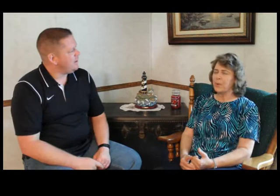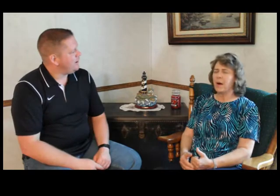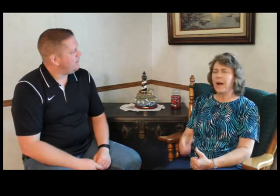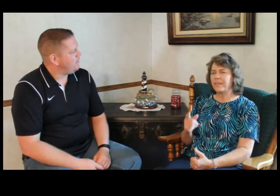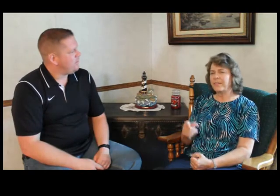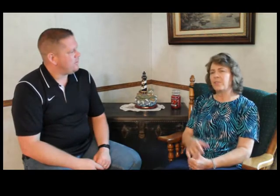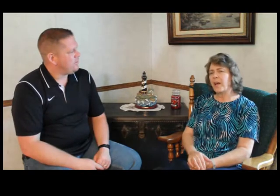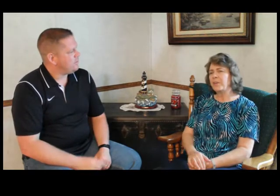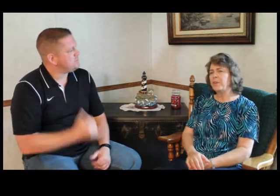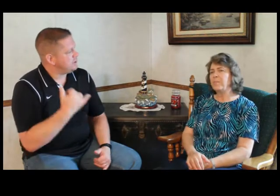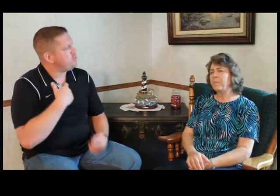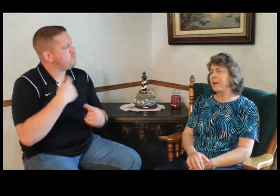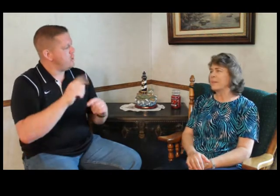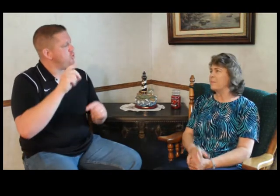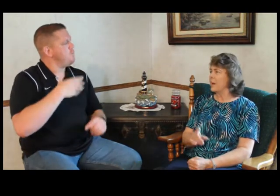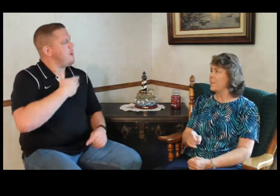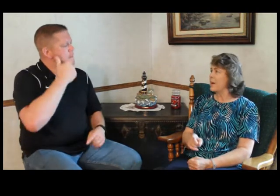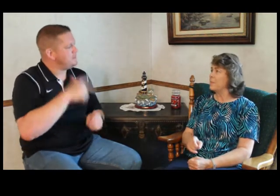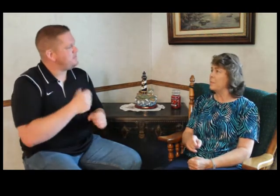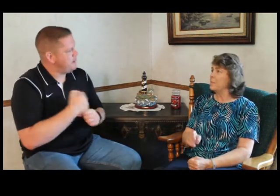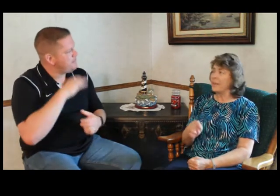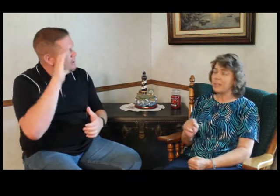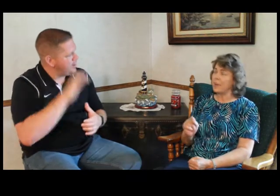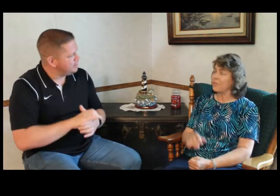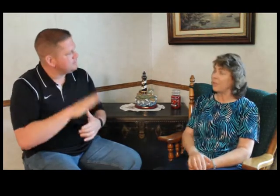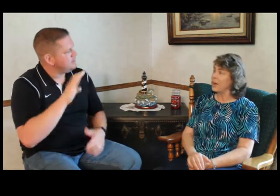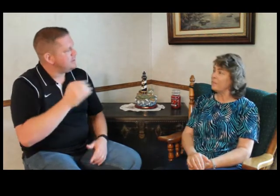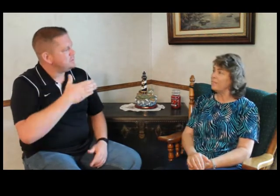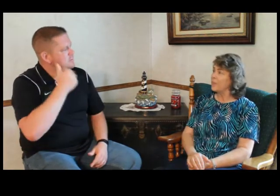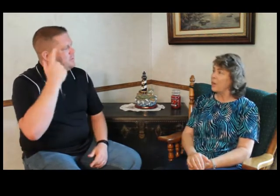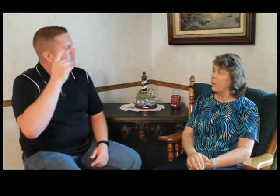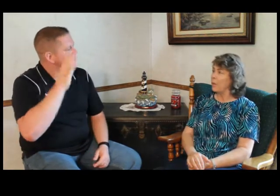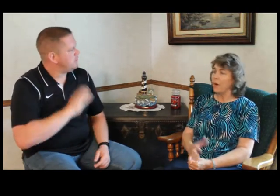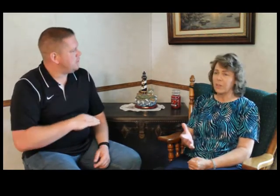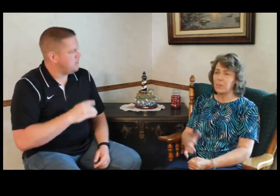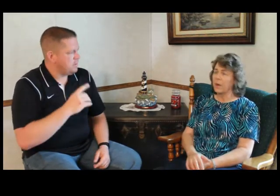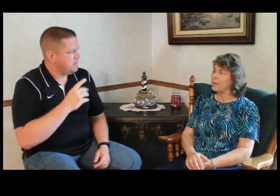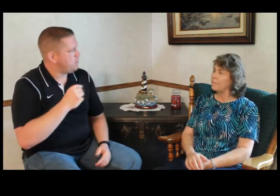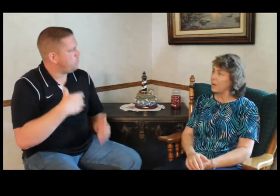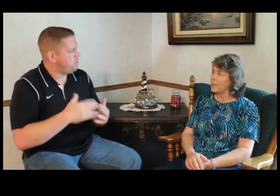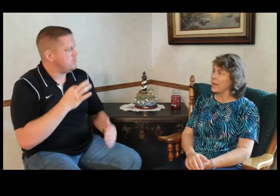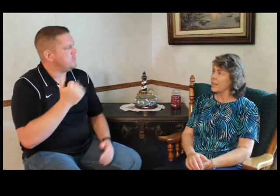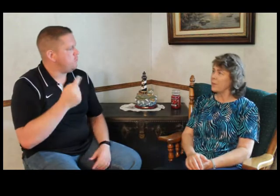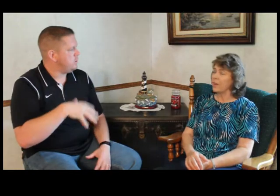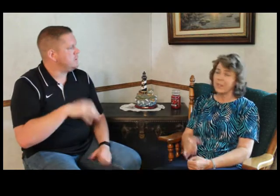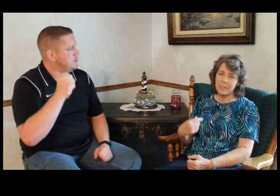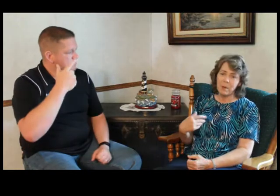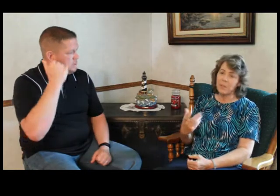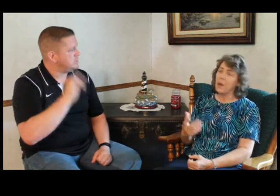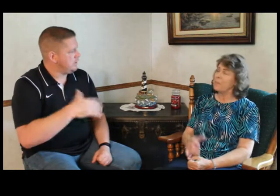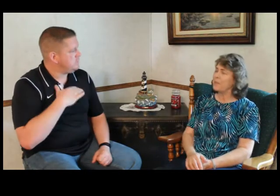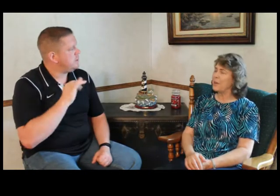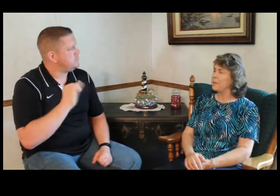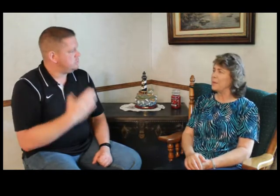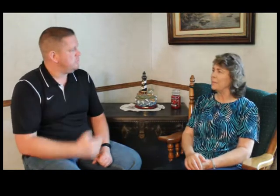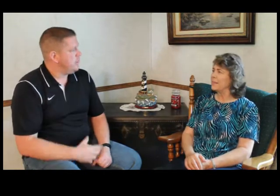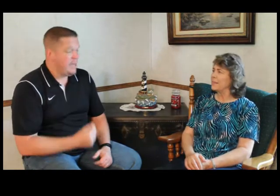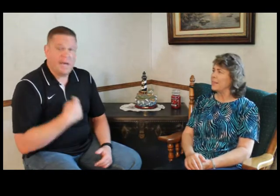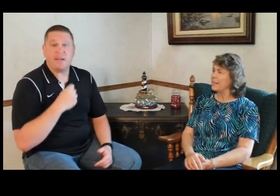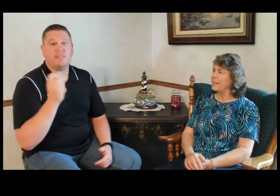I try to do my best to make my husband be his best for God, regardless of what it takes, because that's my job, is to help him. And I can